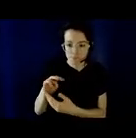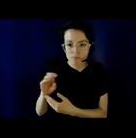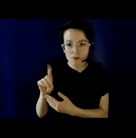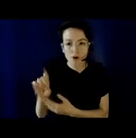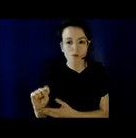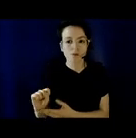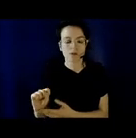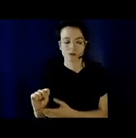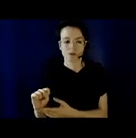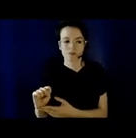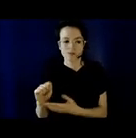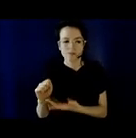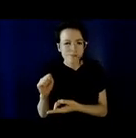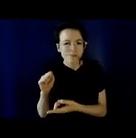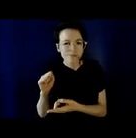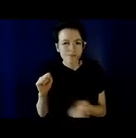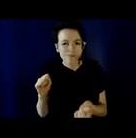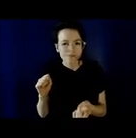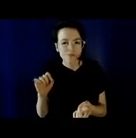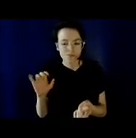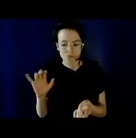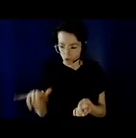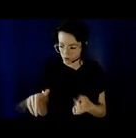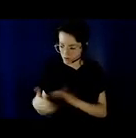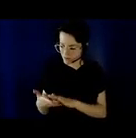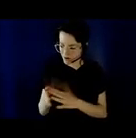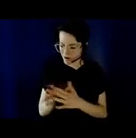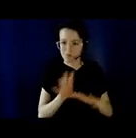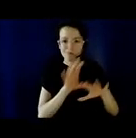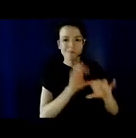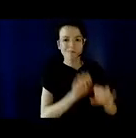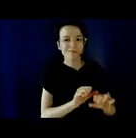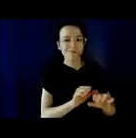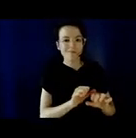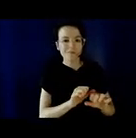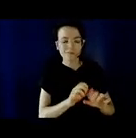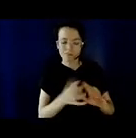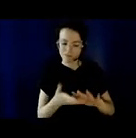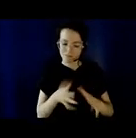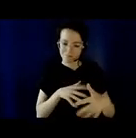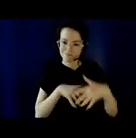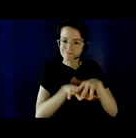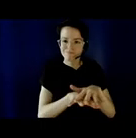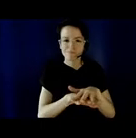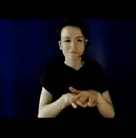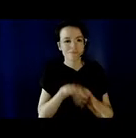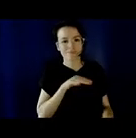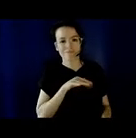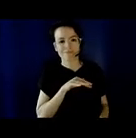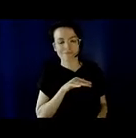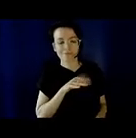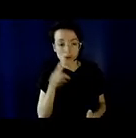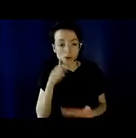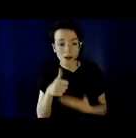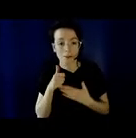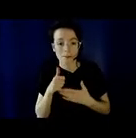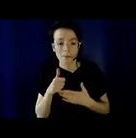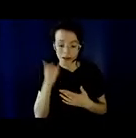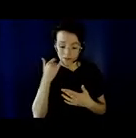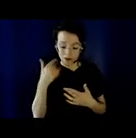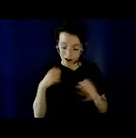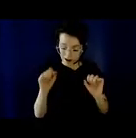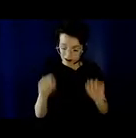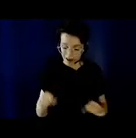It would be great, if those teaching tools and delivery modes would be normalized. And if I could choose more accessible ones at my